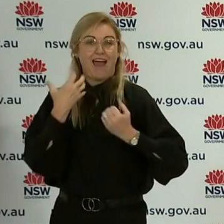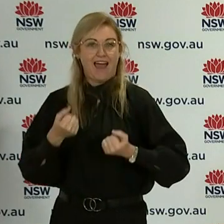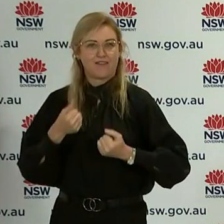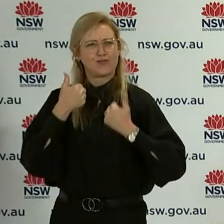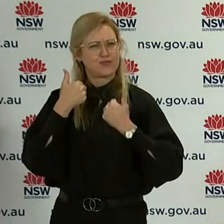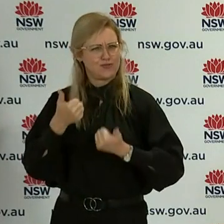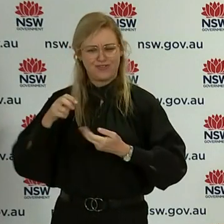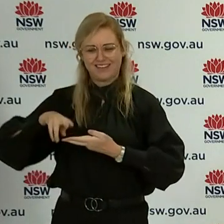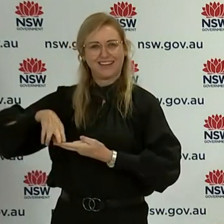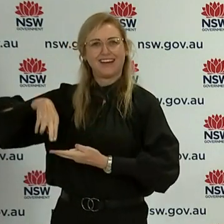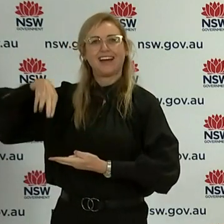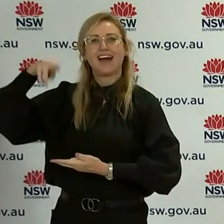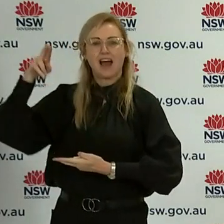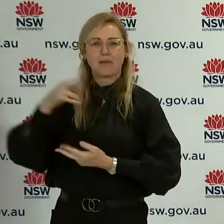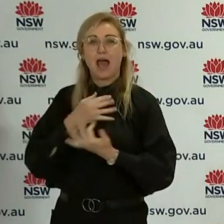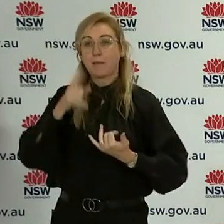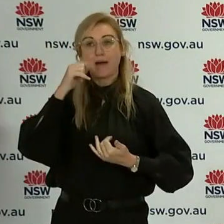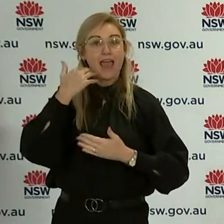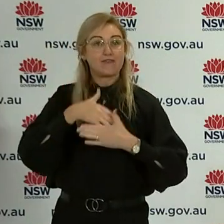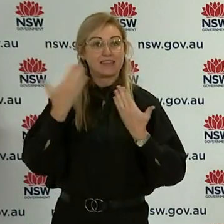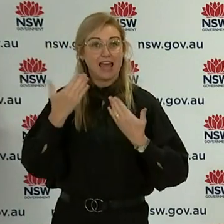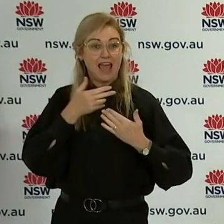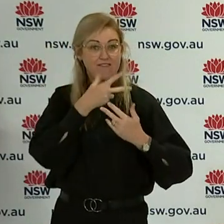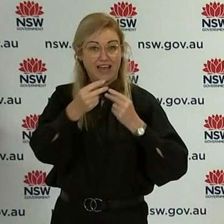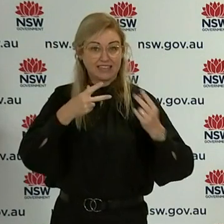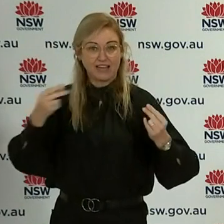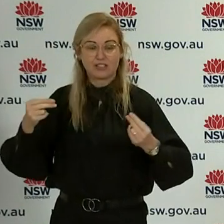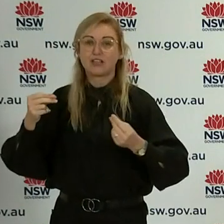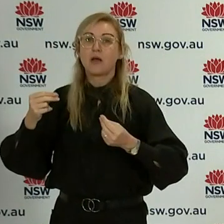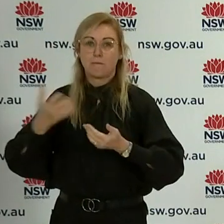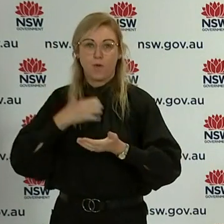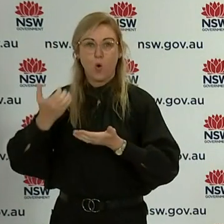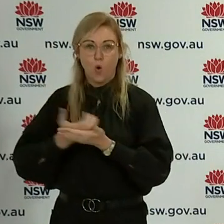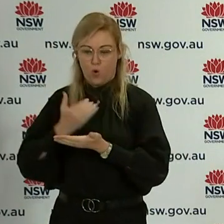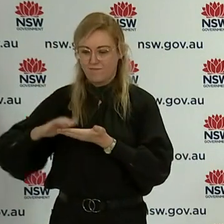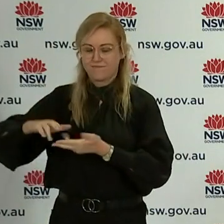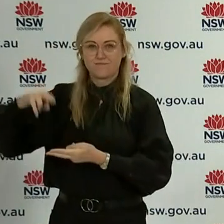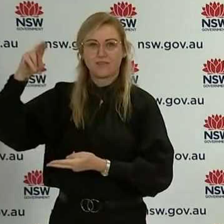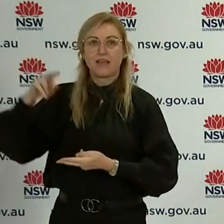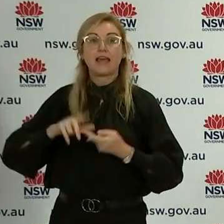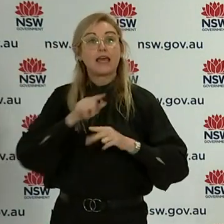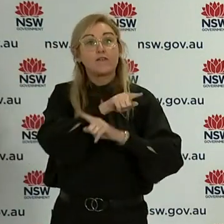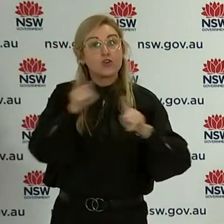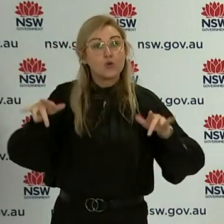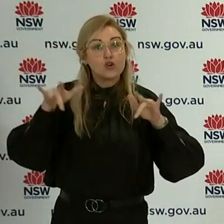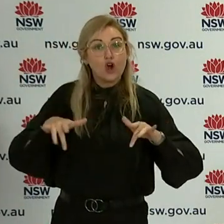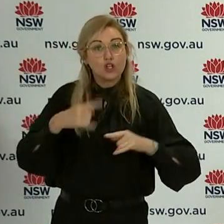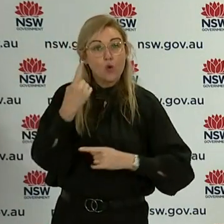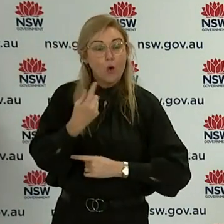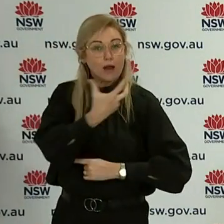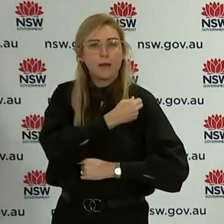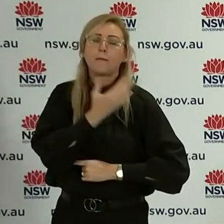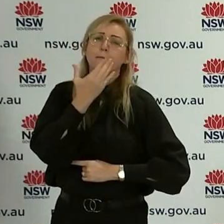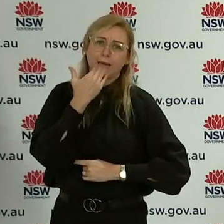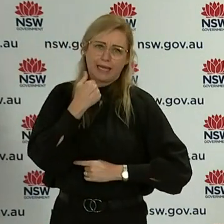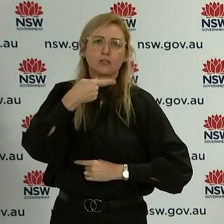increasing the number of people getting vaccinated every day. And can I urge everybody who hasn't had at least one dose of the vaccine to come forward